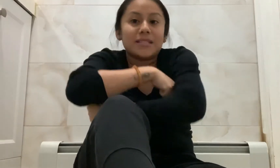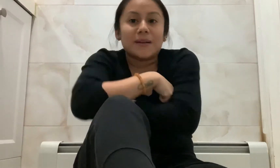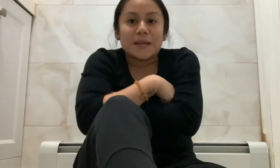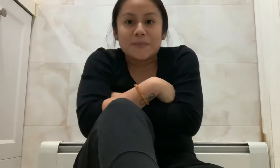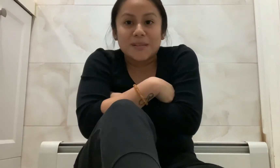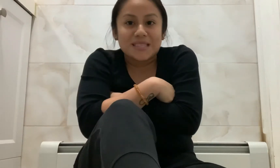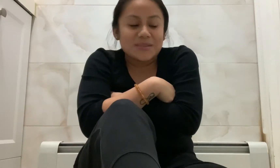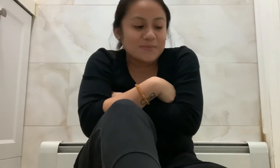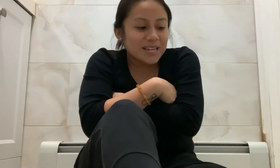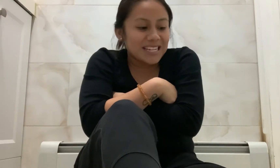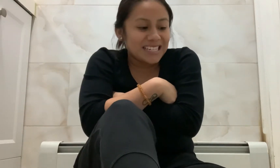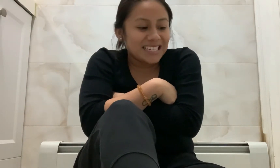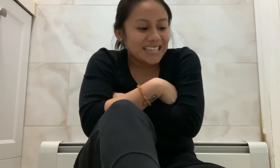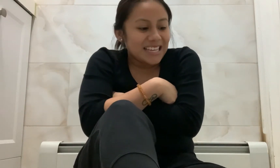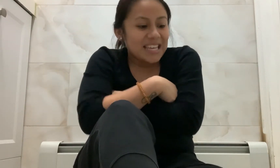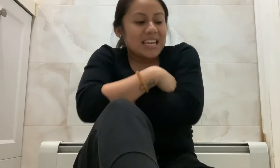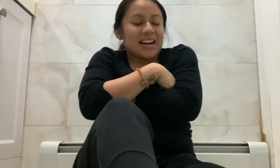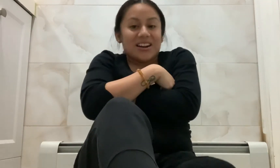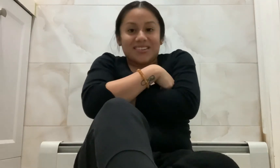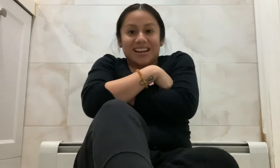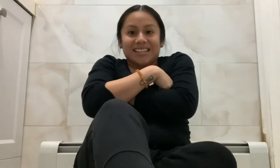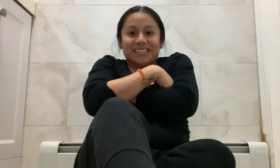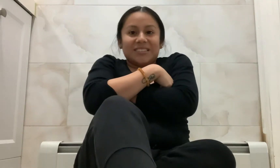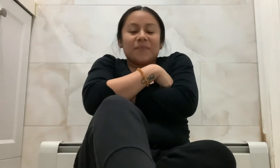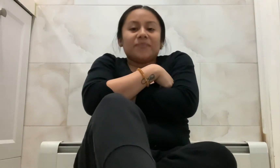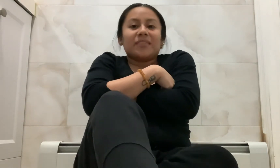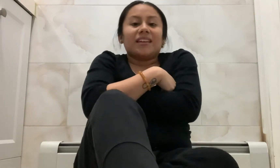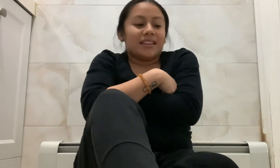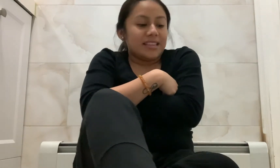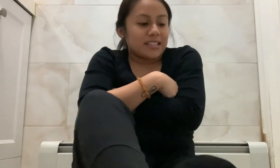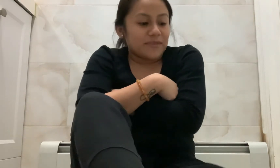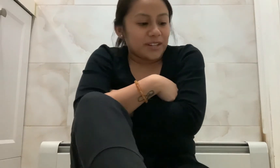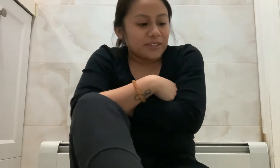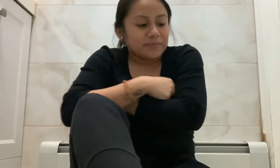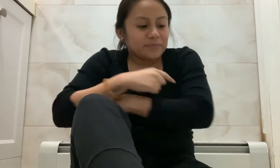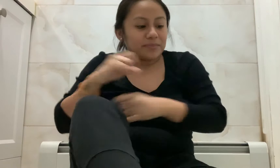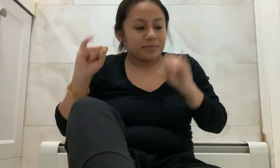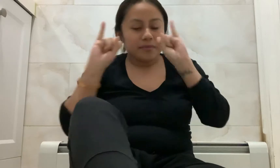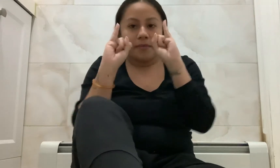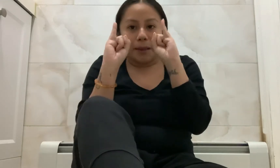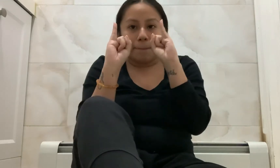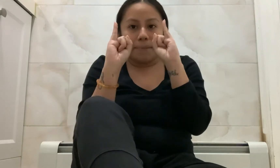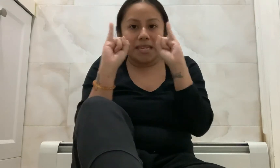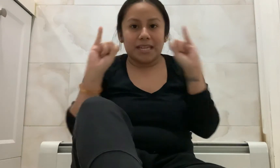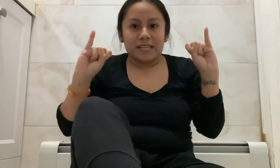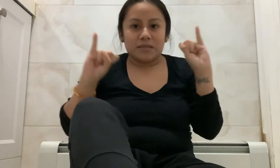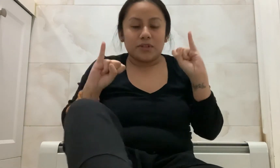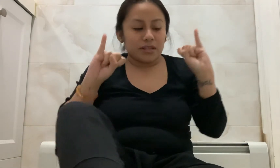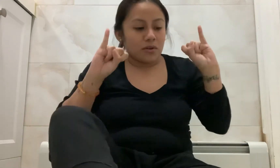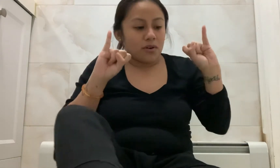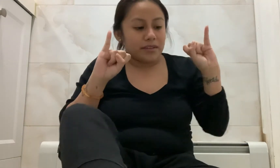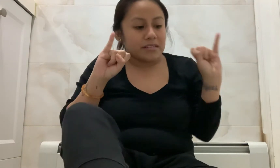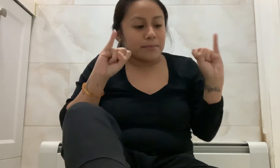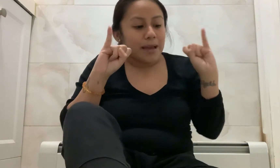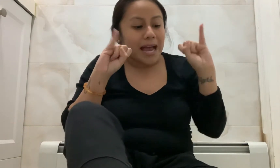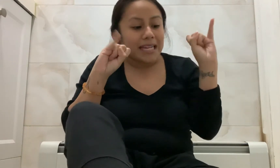took him into bed. Alright, next finger. Pinkies. We're going to call these patty